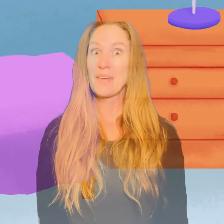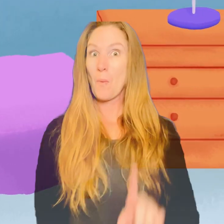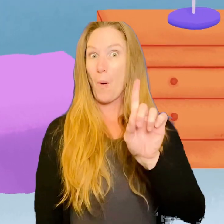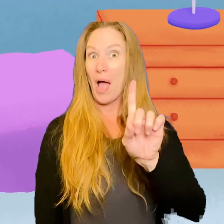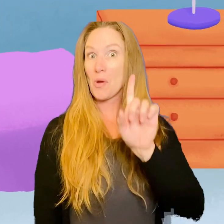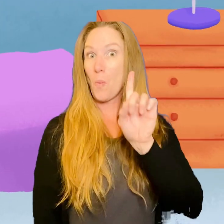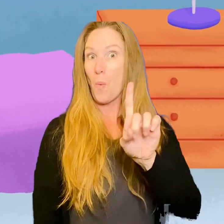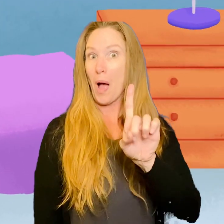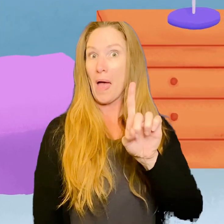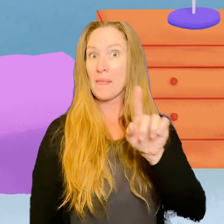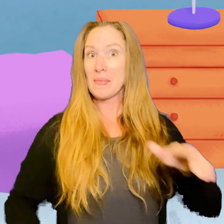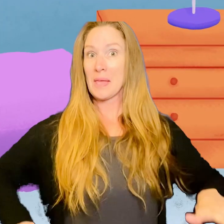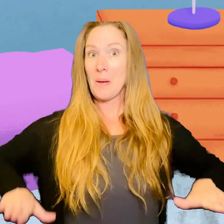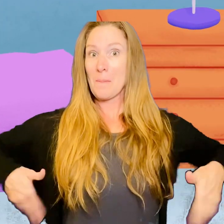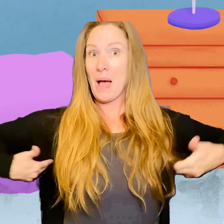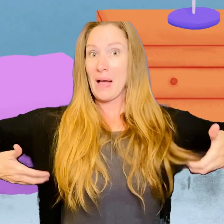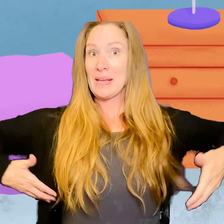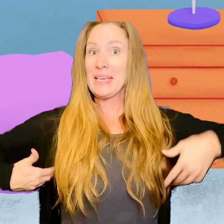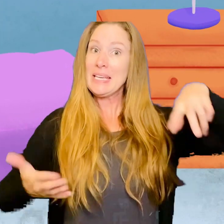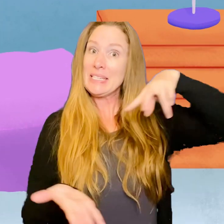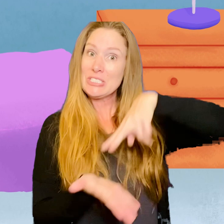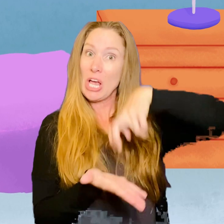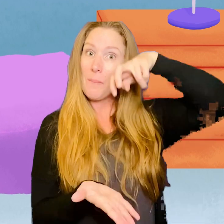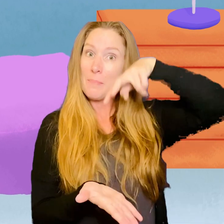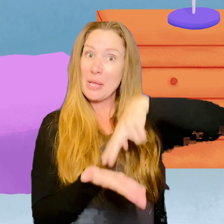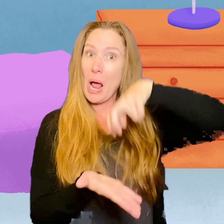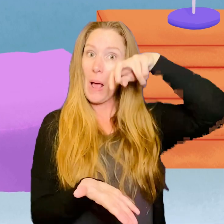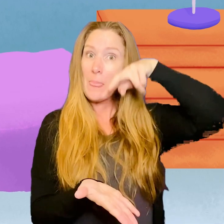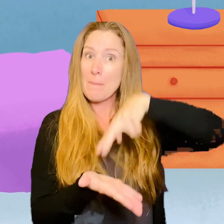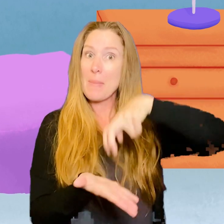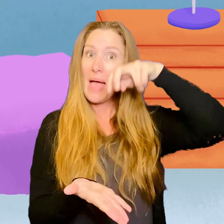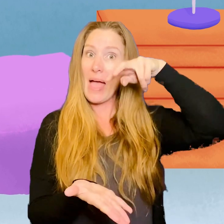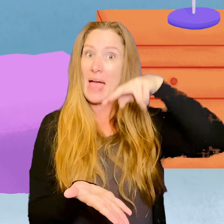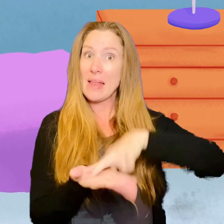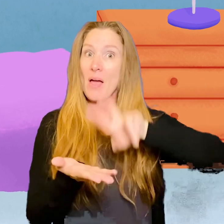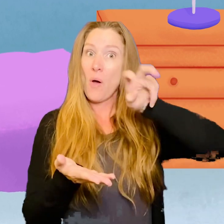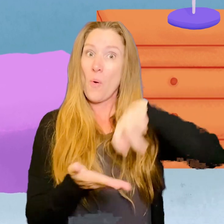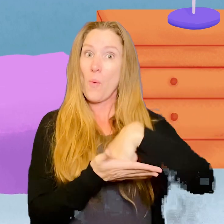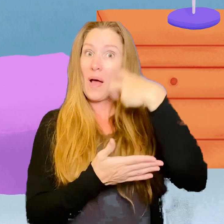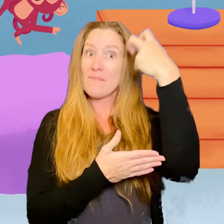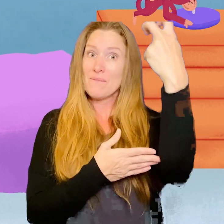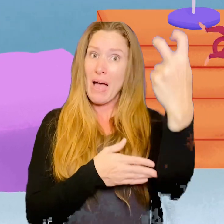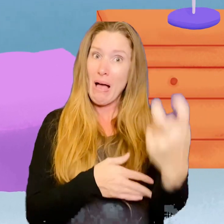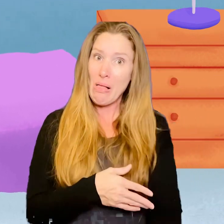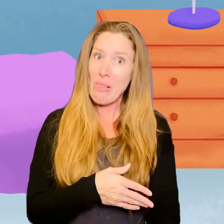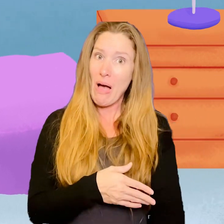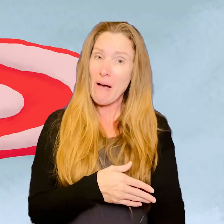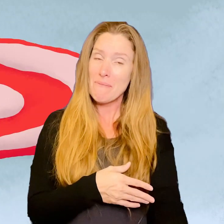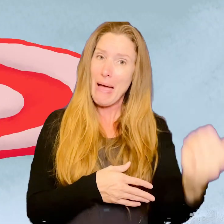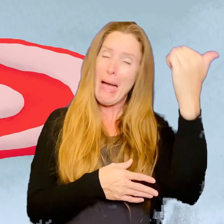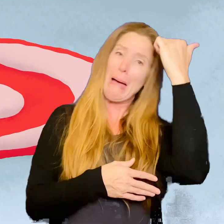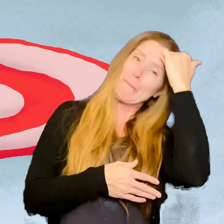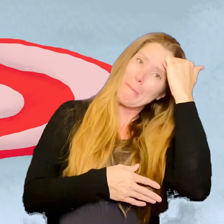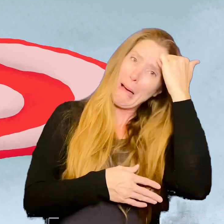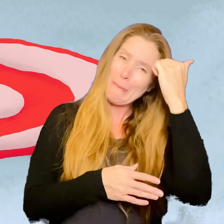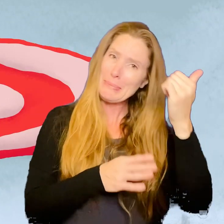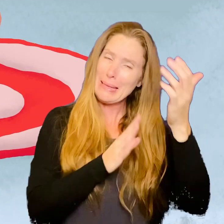1. One little monkey jumping on the bed 1. One little off and bumped